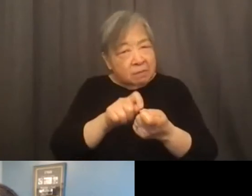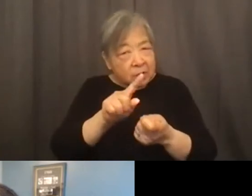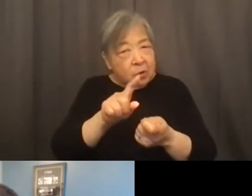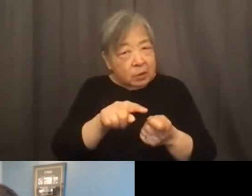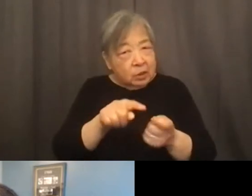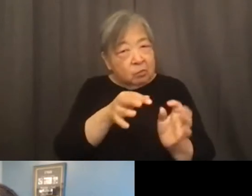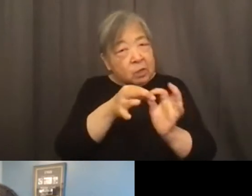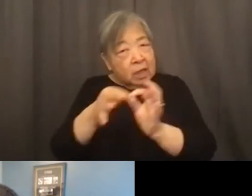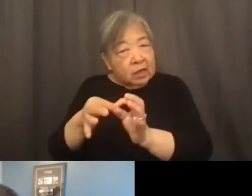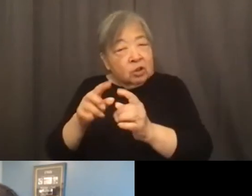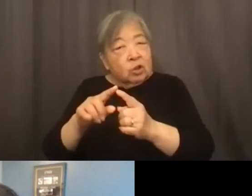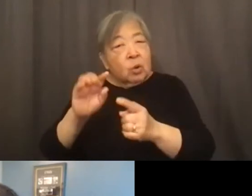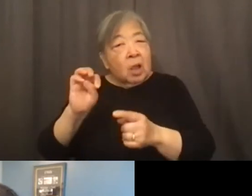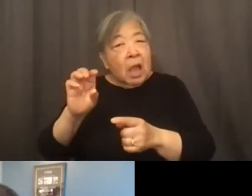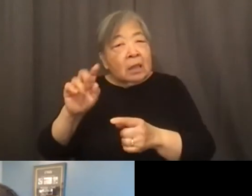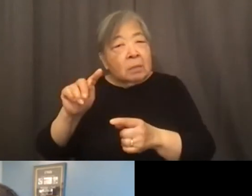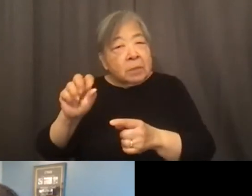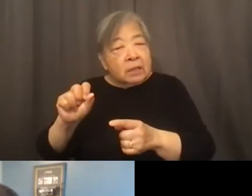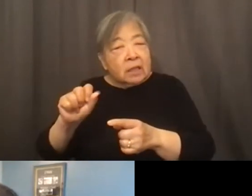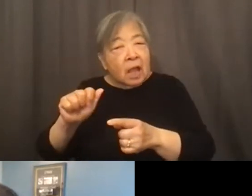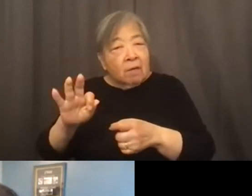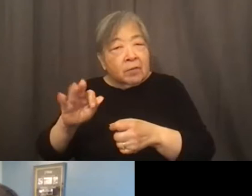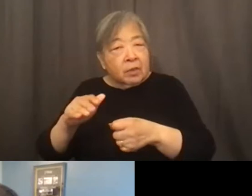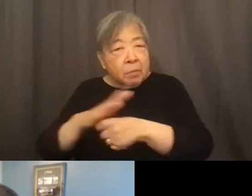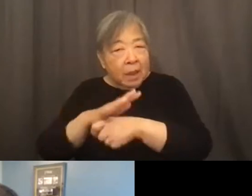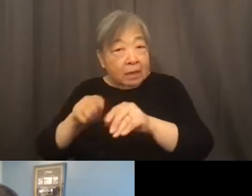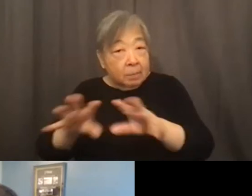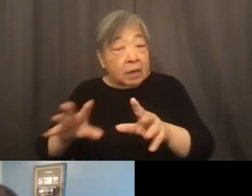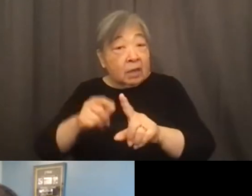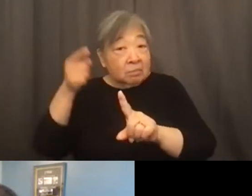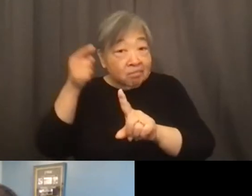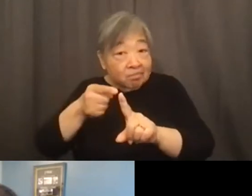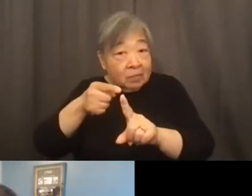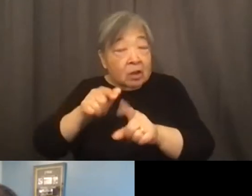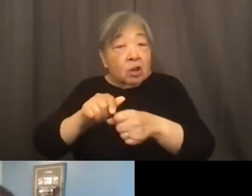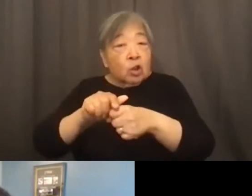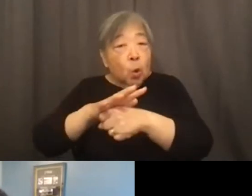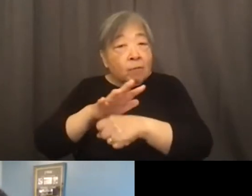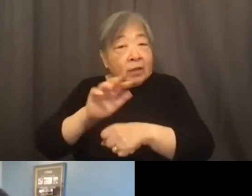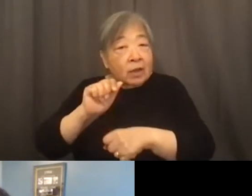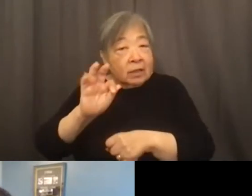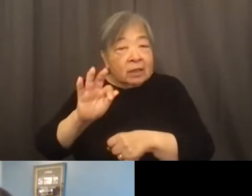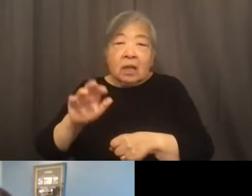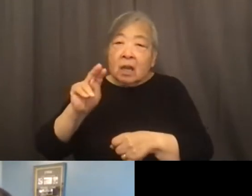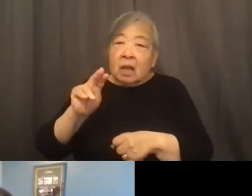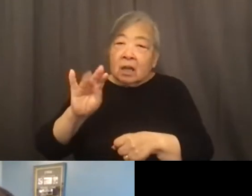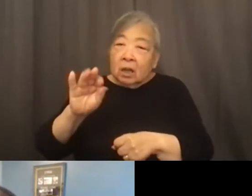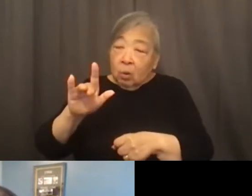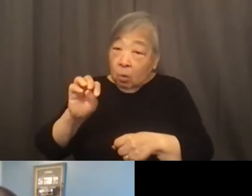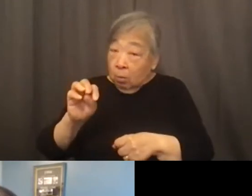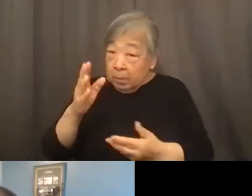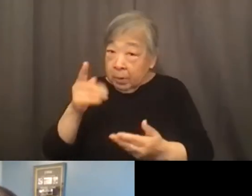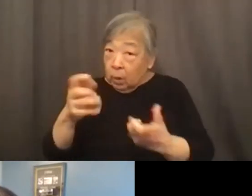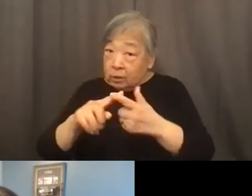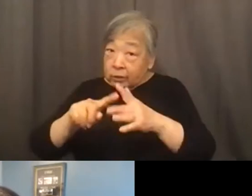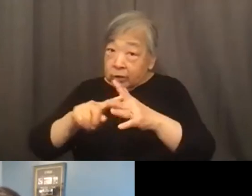elements of the pandemic and specifically COVID-19 and Nicole this maybe you want to start on this and